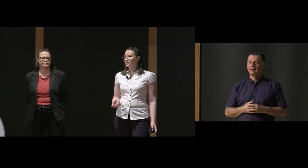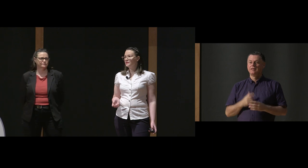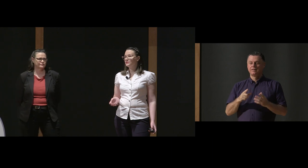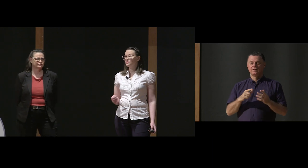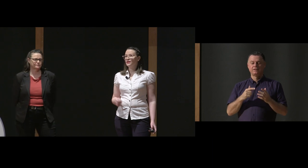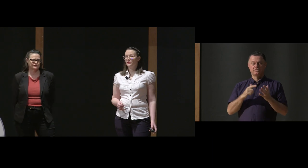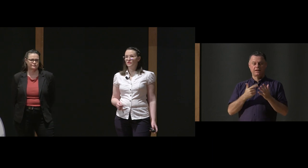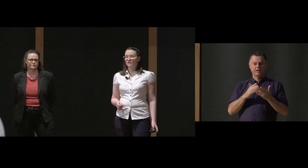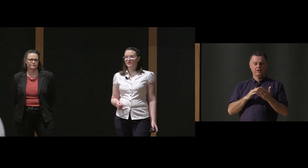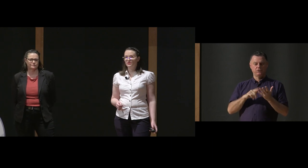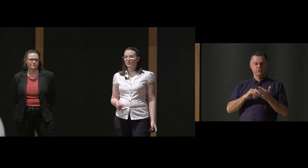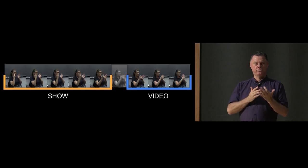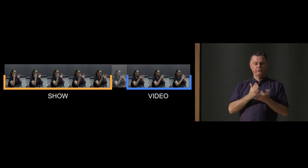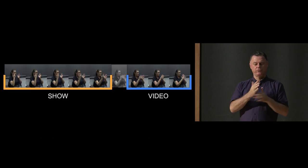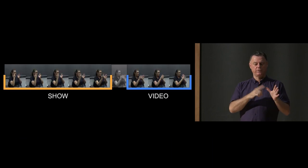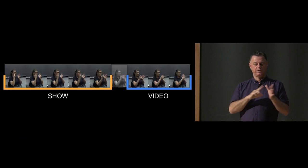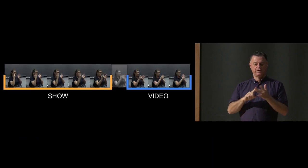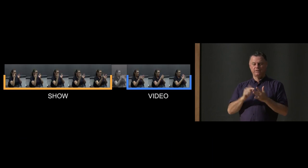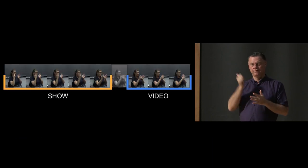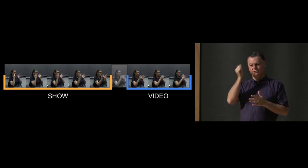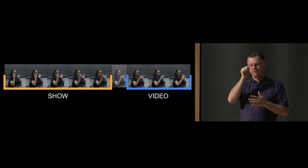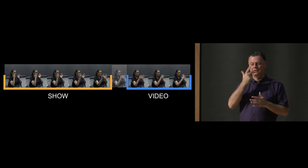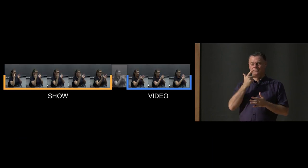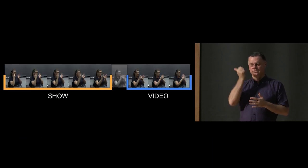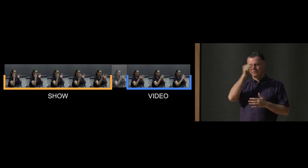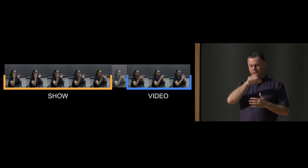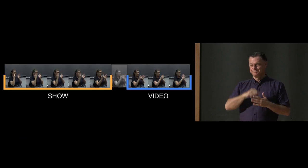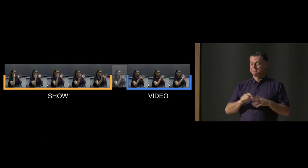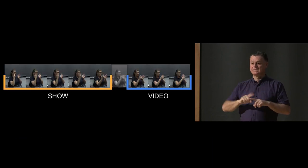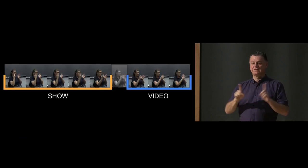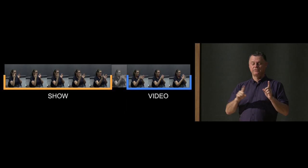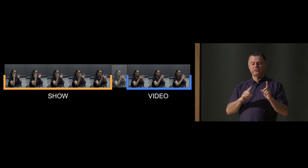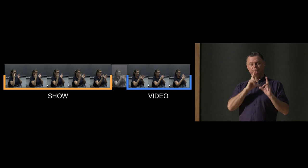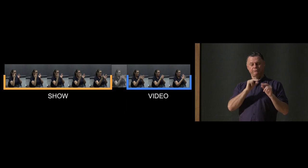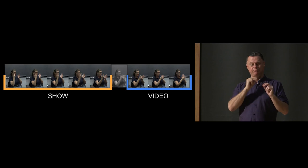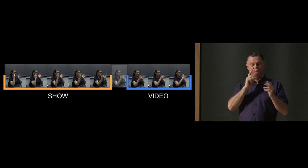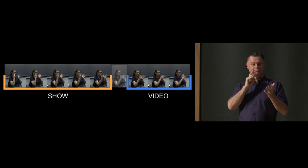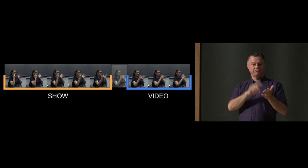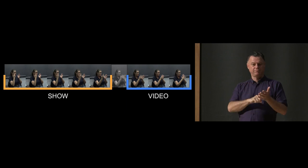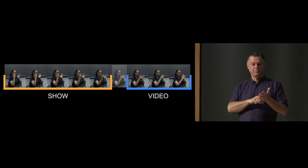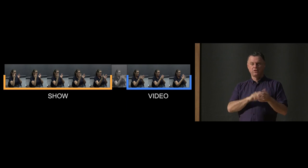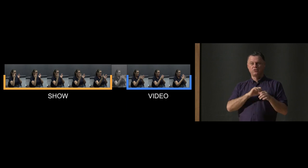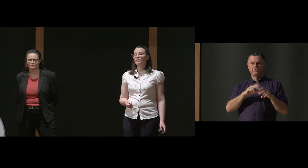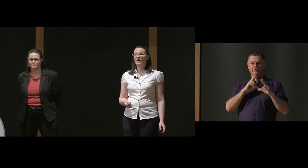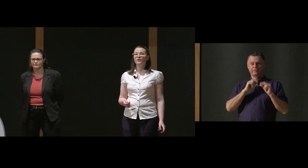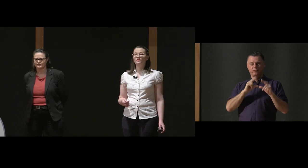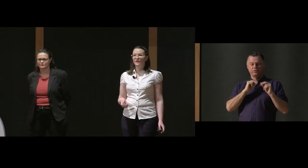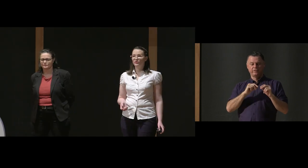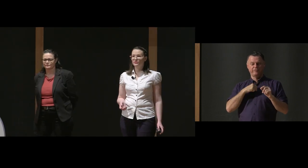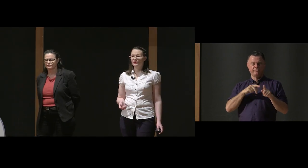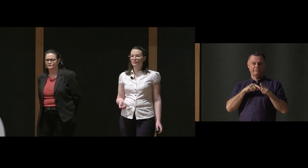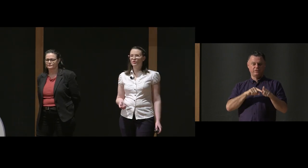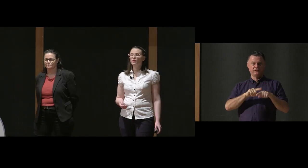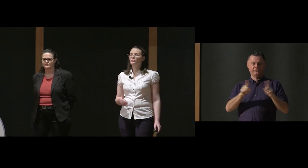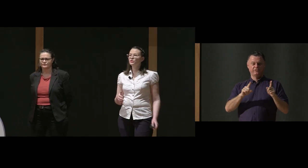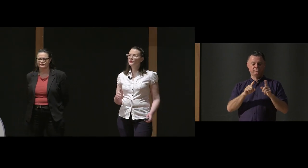needs to be processed using artificial intelligence. So, unlike an audio assistant, we're not working on an audio stream, we're working on a